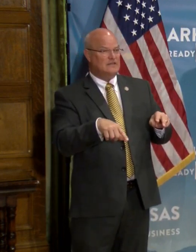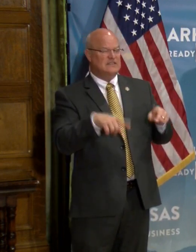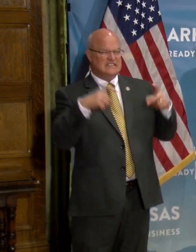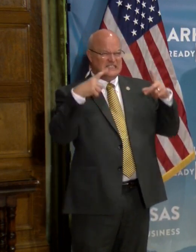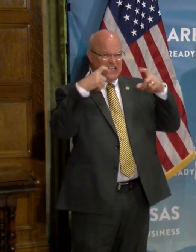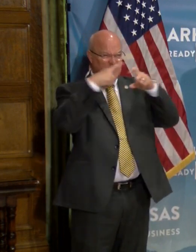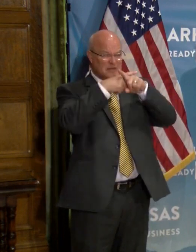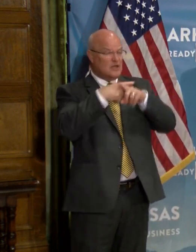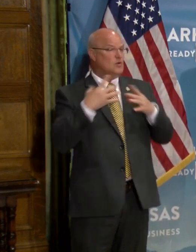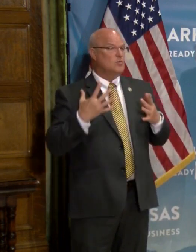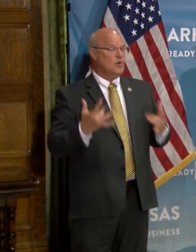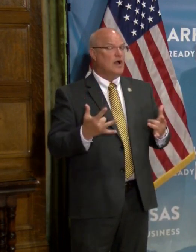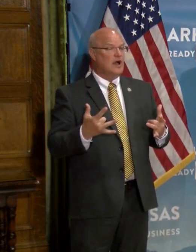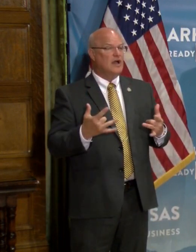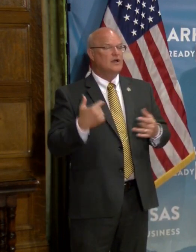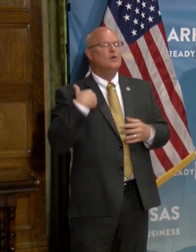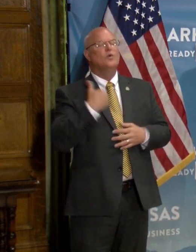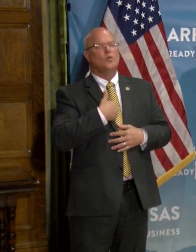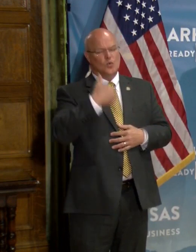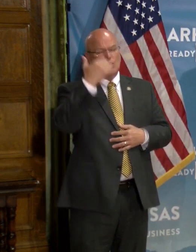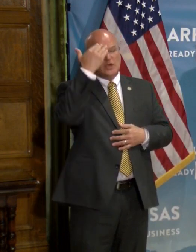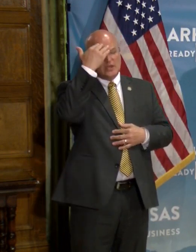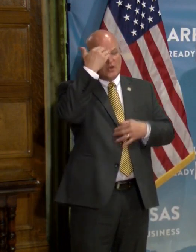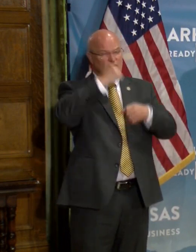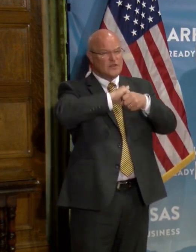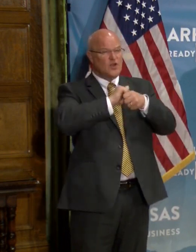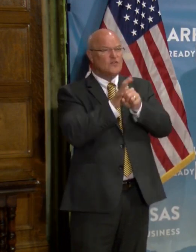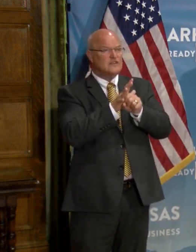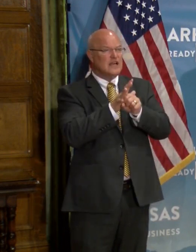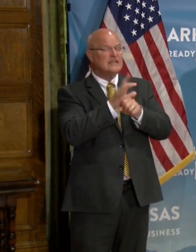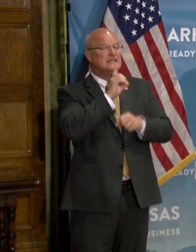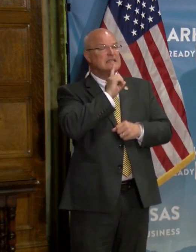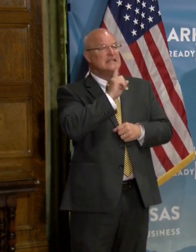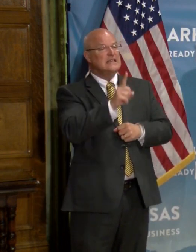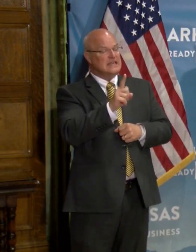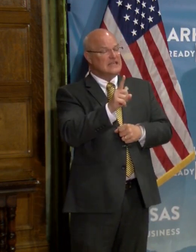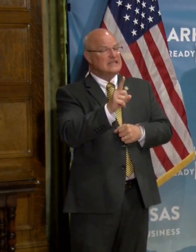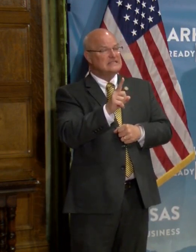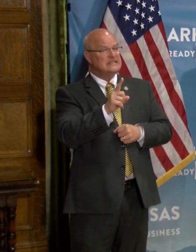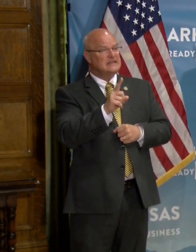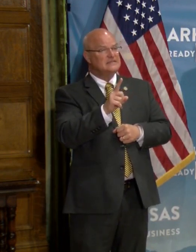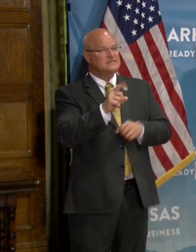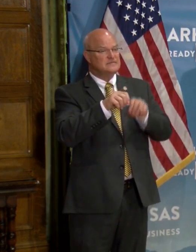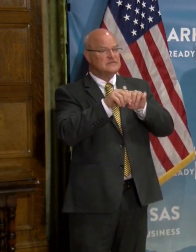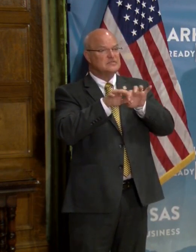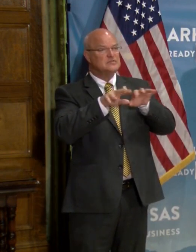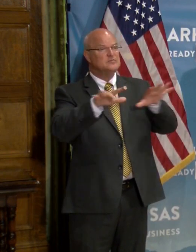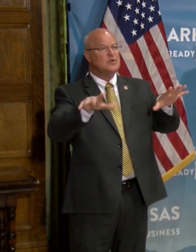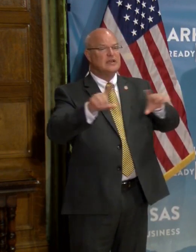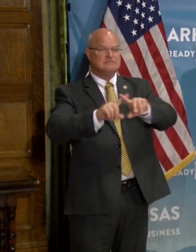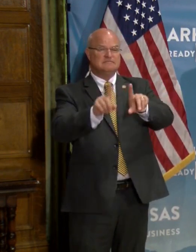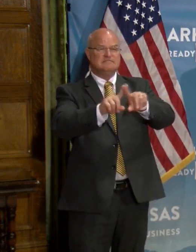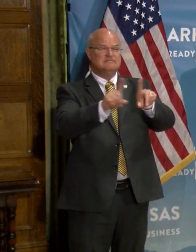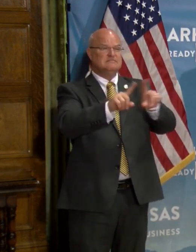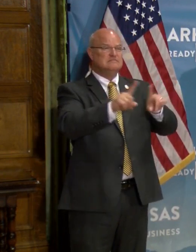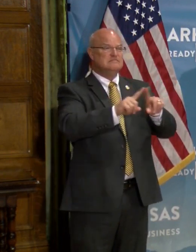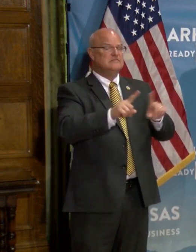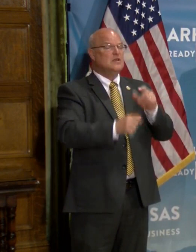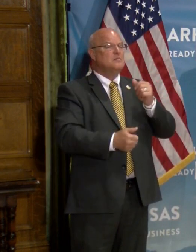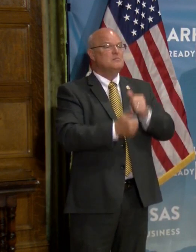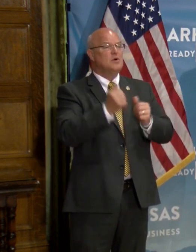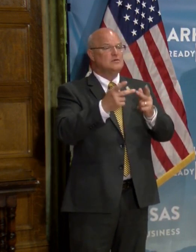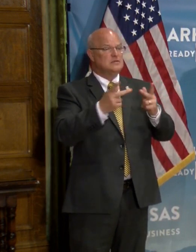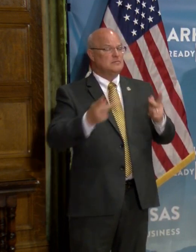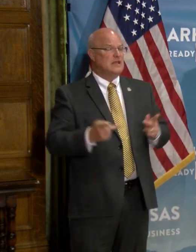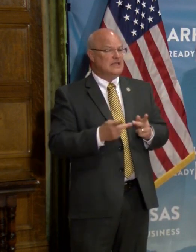complicated because we know that COVID-19 is, is, is being, uh, spread in many of our communities, most of